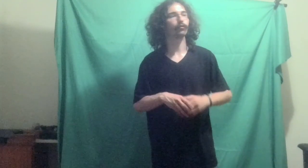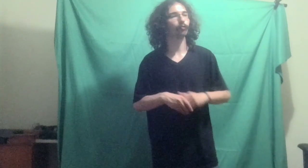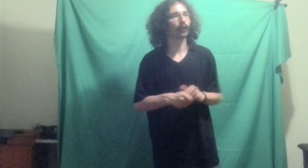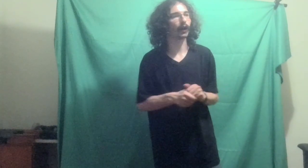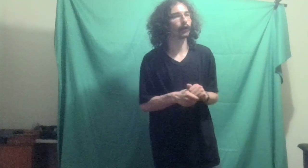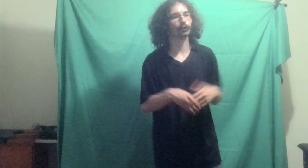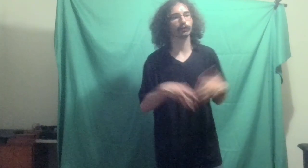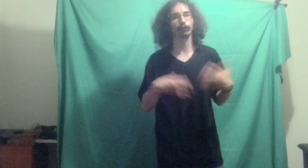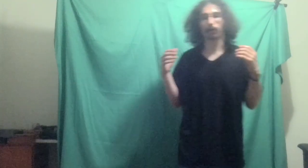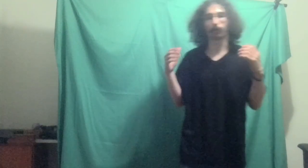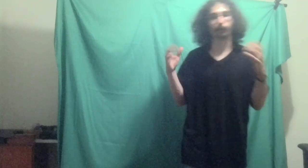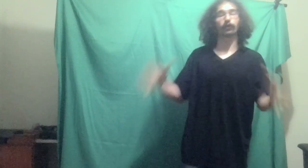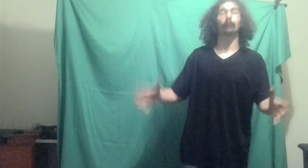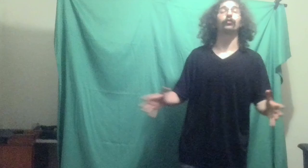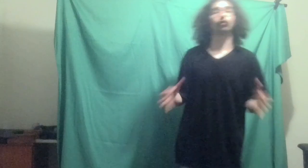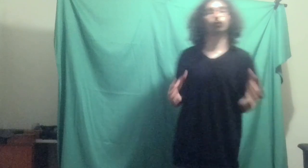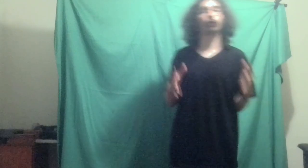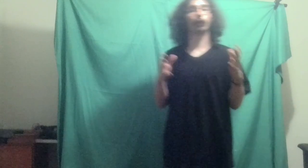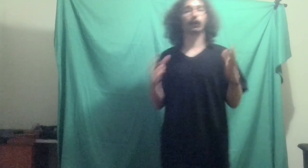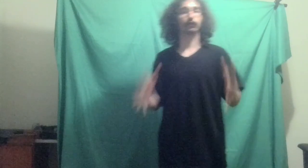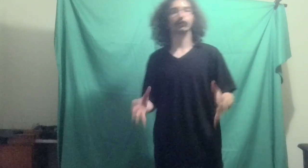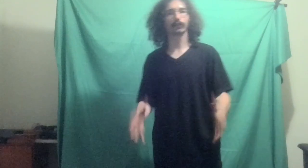I would create the channel that you are watching today.